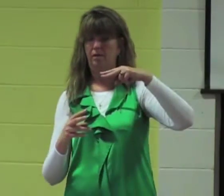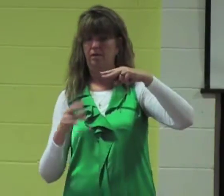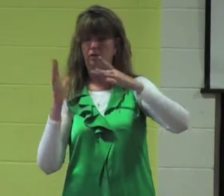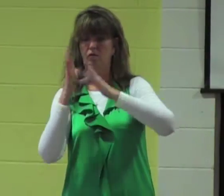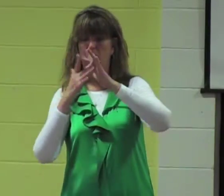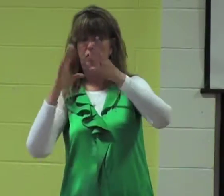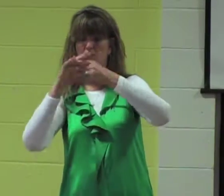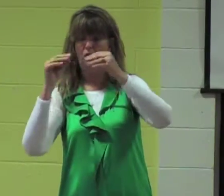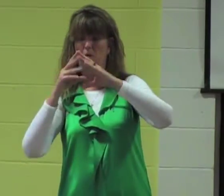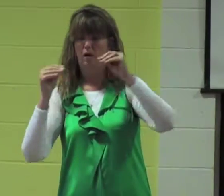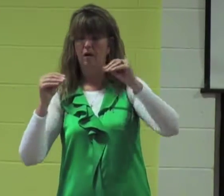Come on.